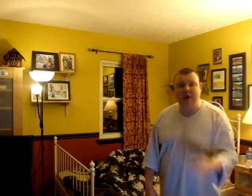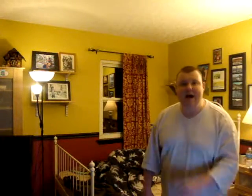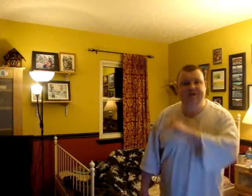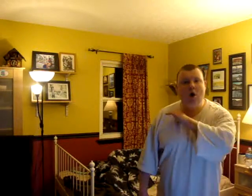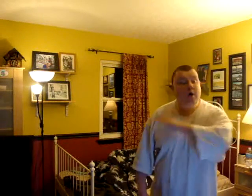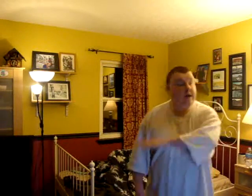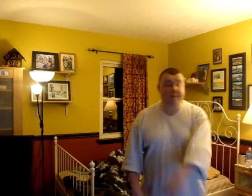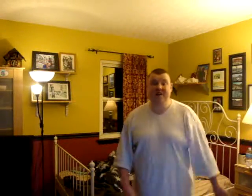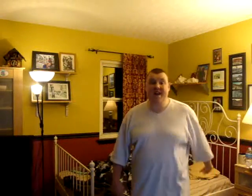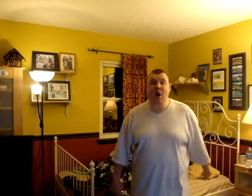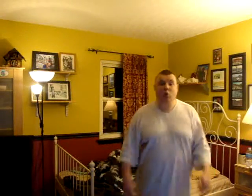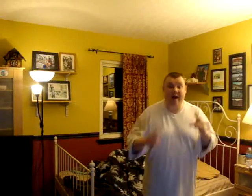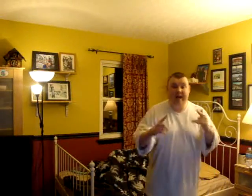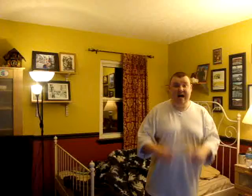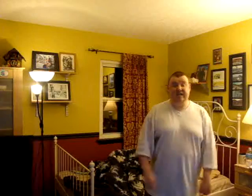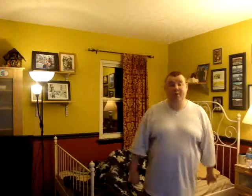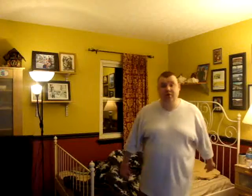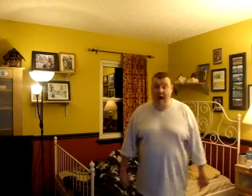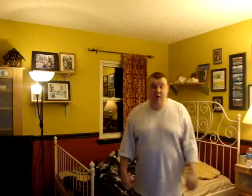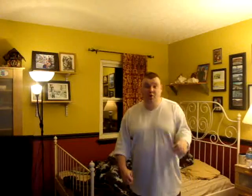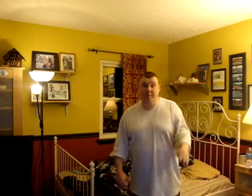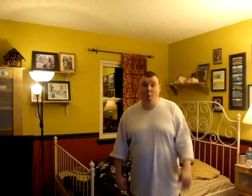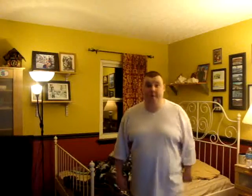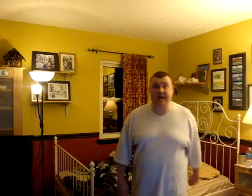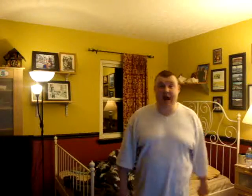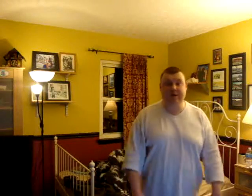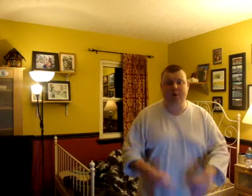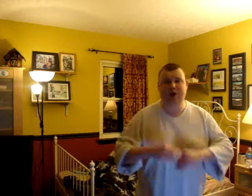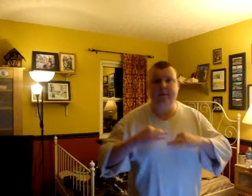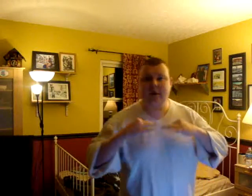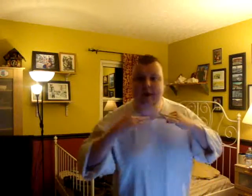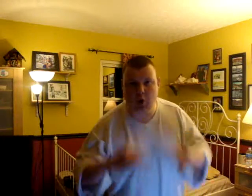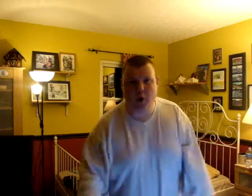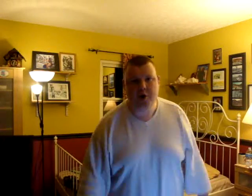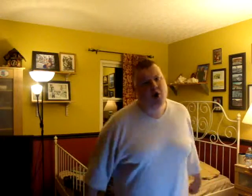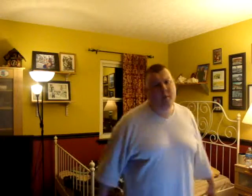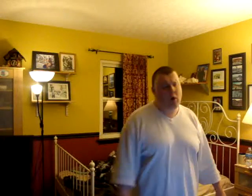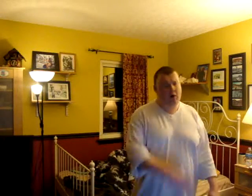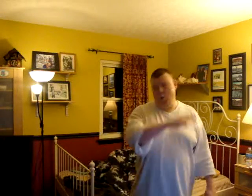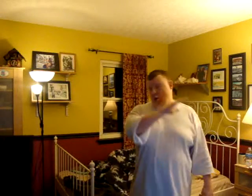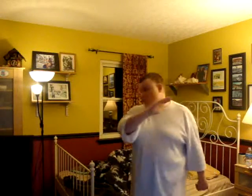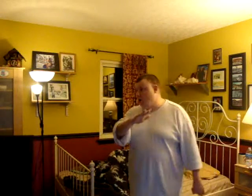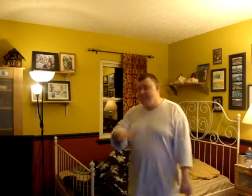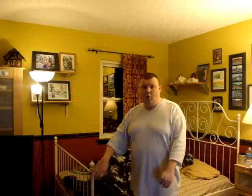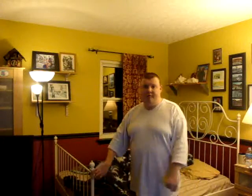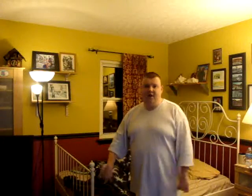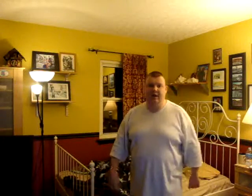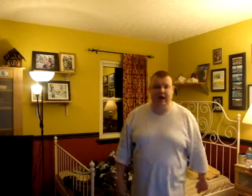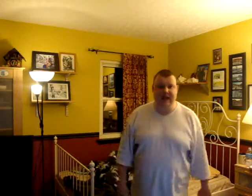Visualize. You better yet recognize the most, I know you've been born, But now it's the most commonly ignored. No longer am I gon' feel neglect.